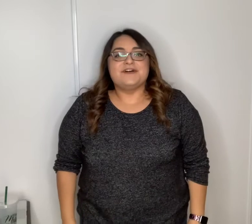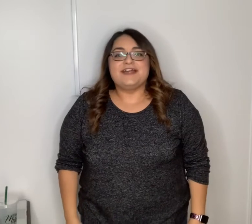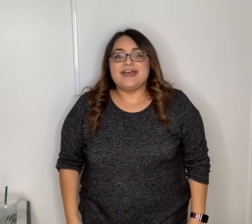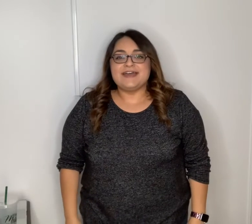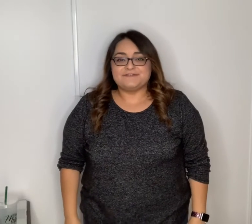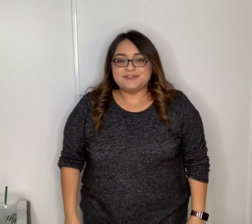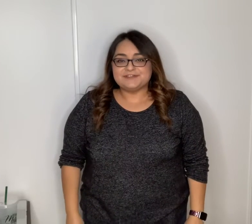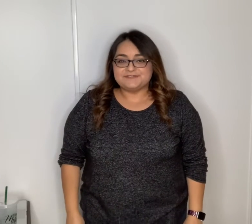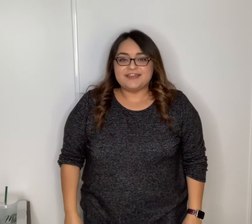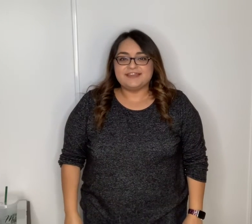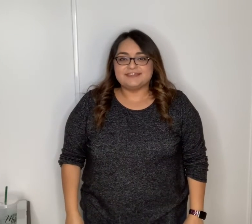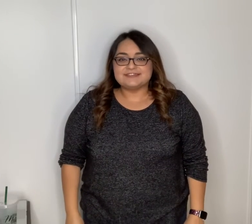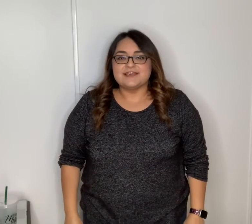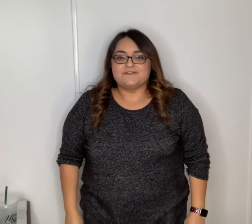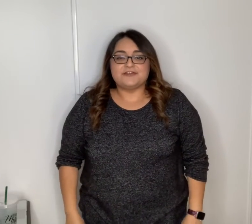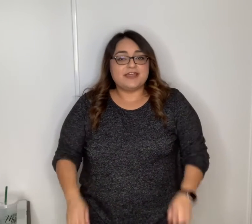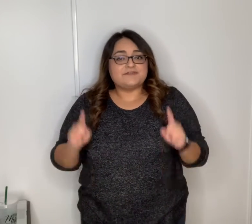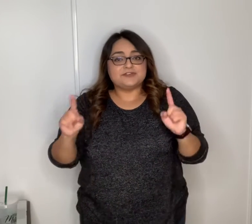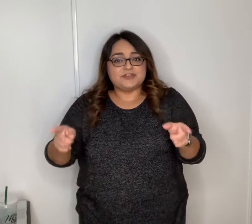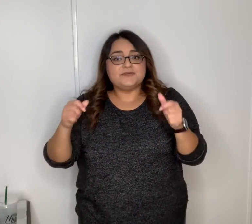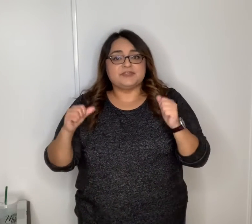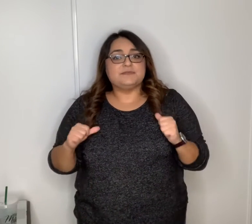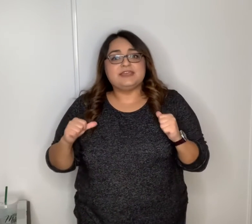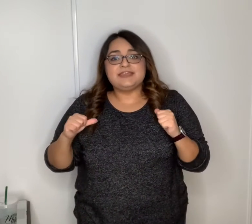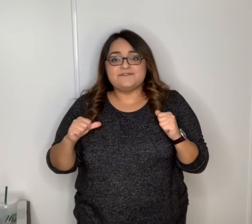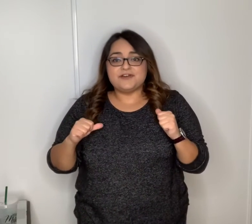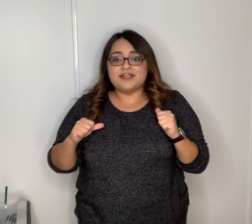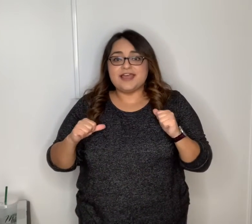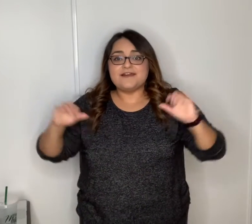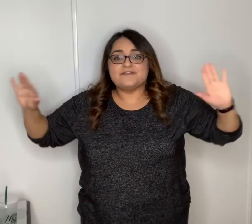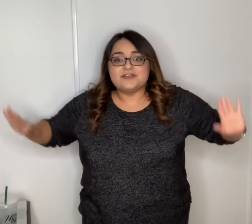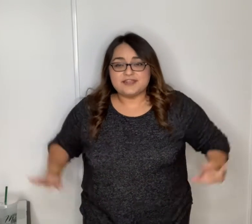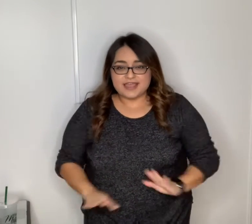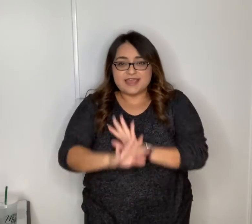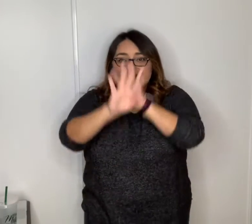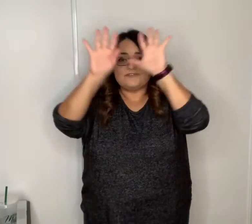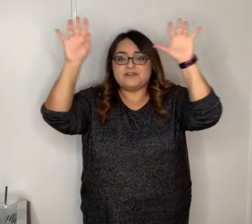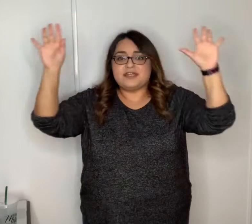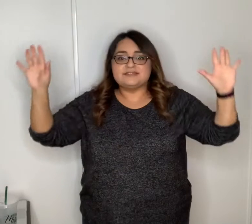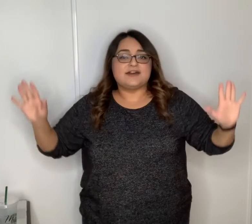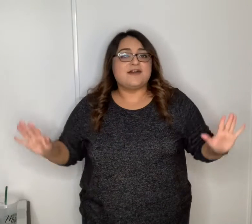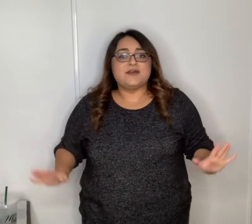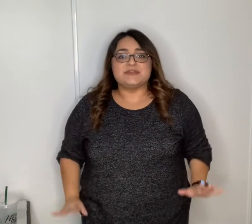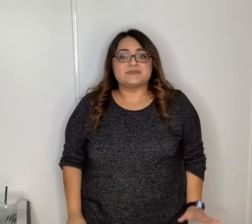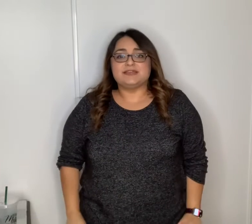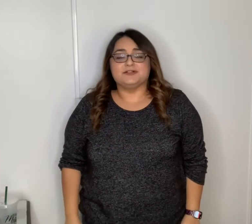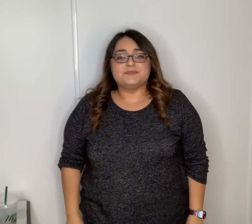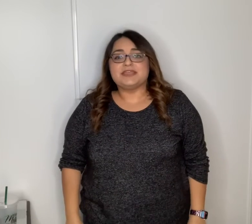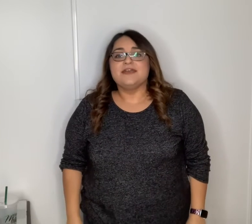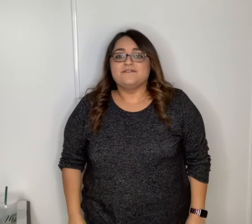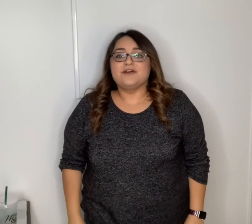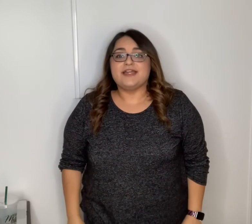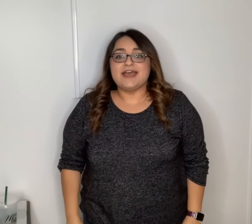ever and always will be forever